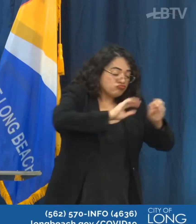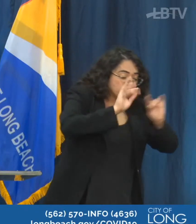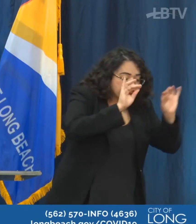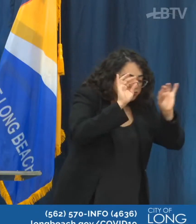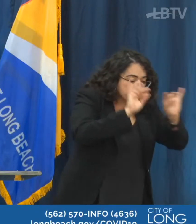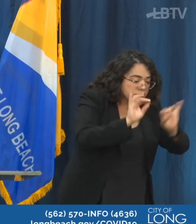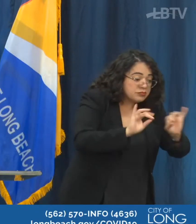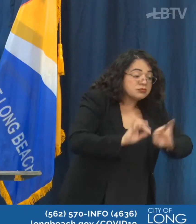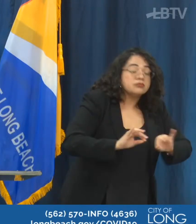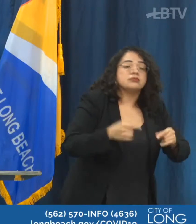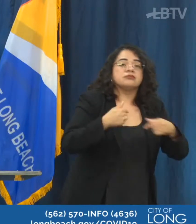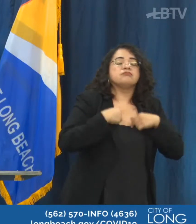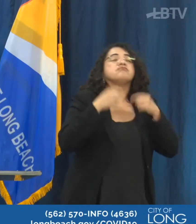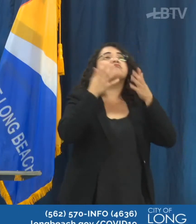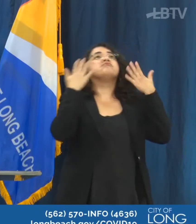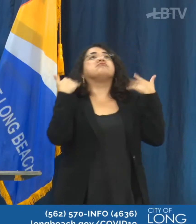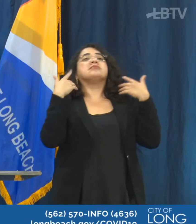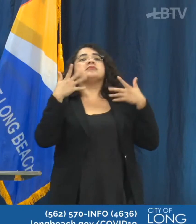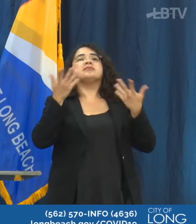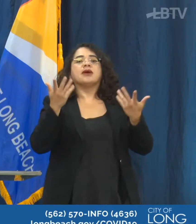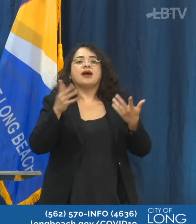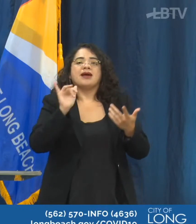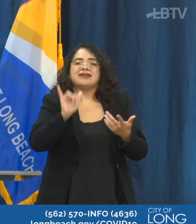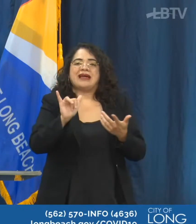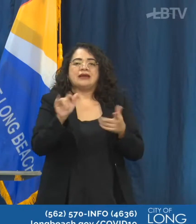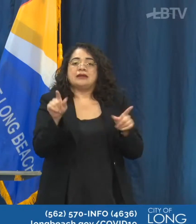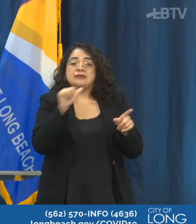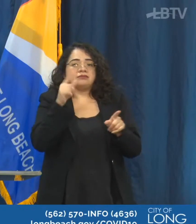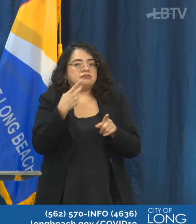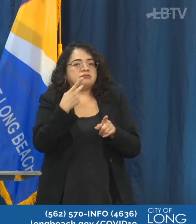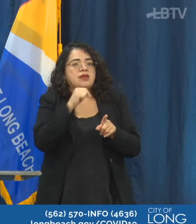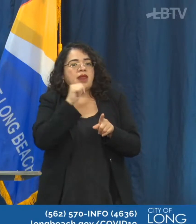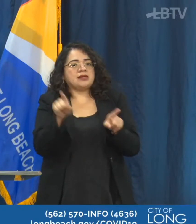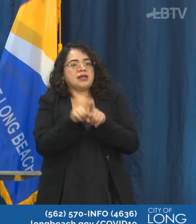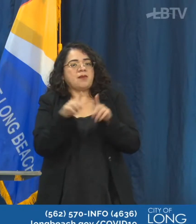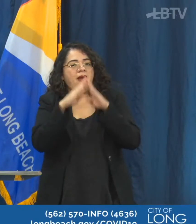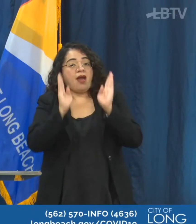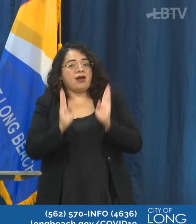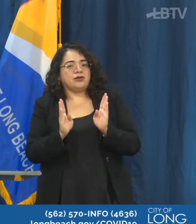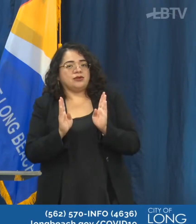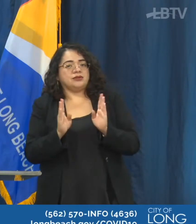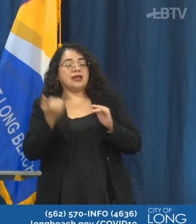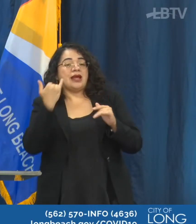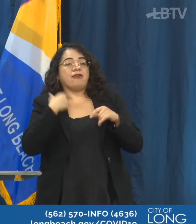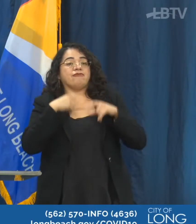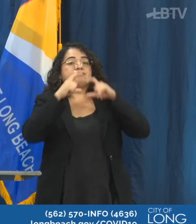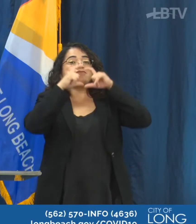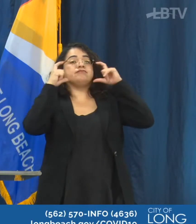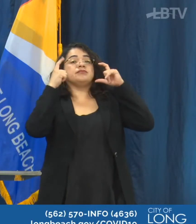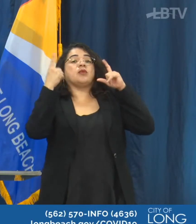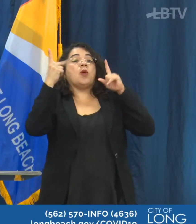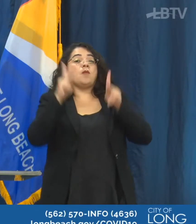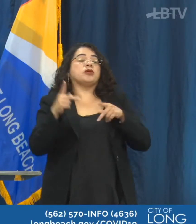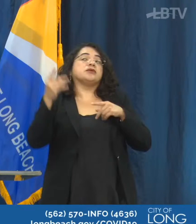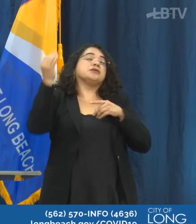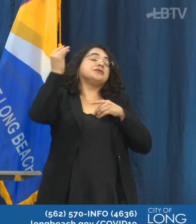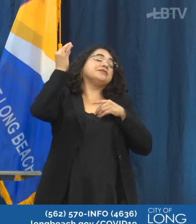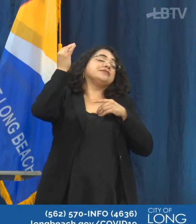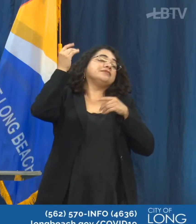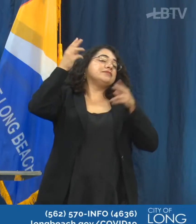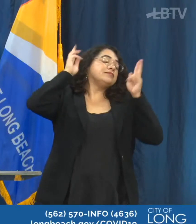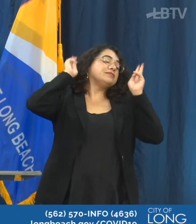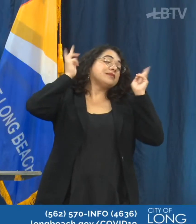with two people pretty close together or not from the same household. Even a face covering can't withstand can't withstand